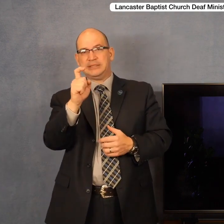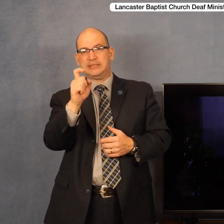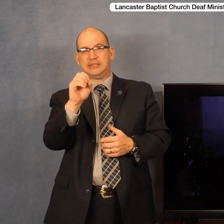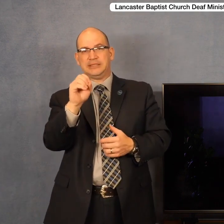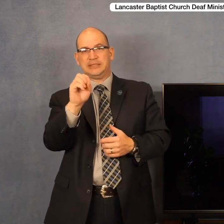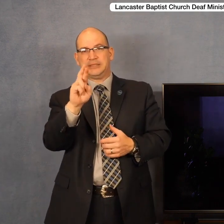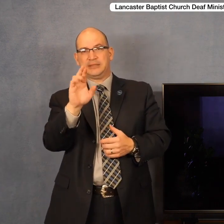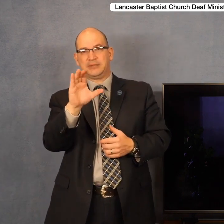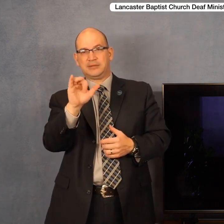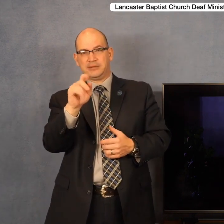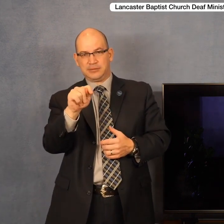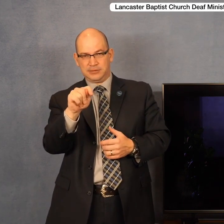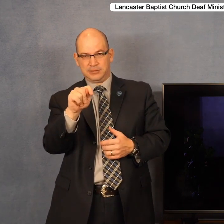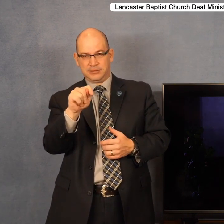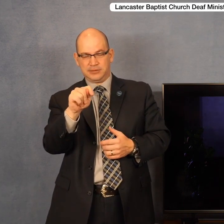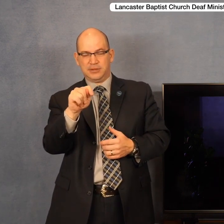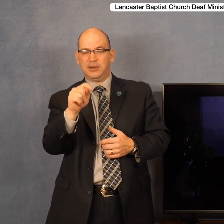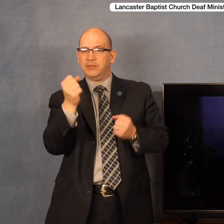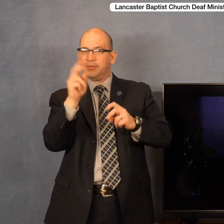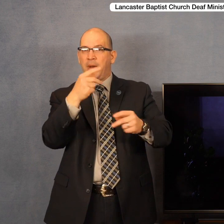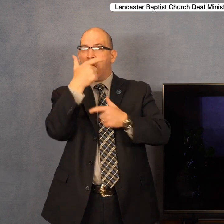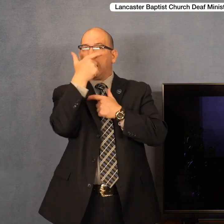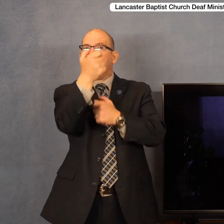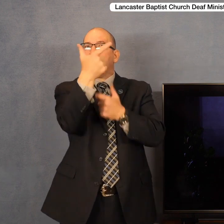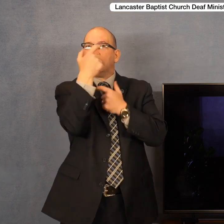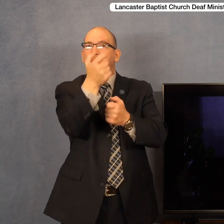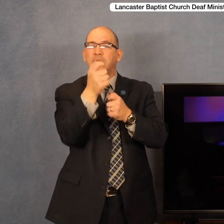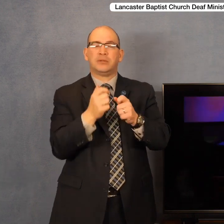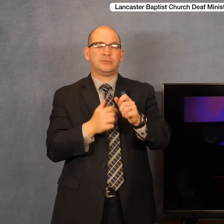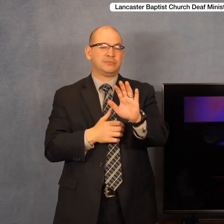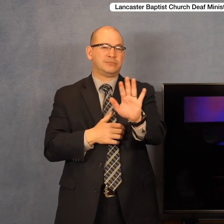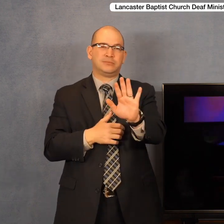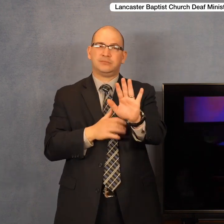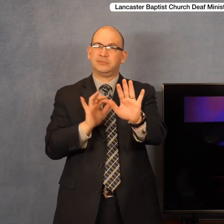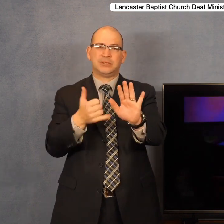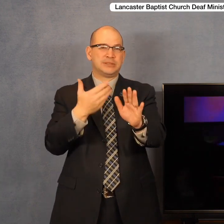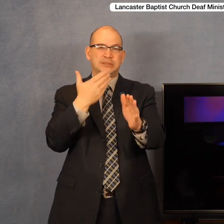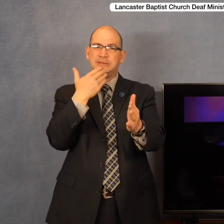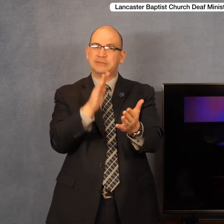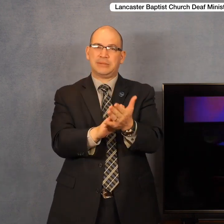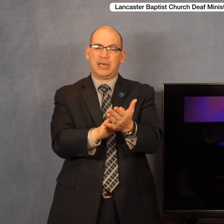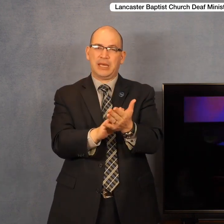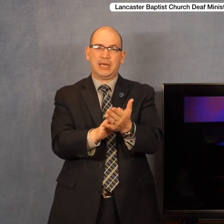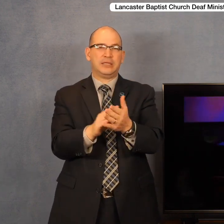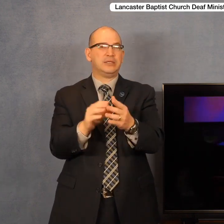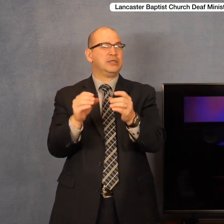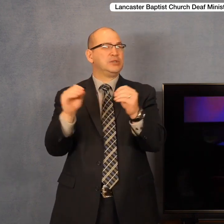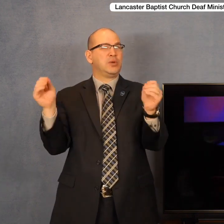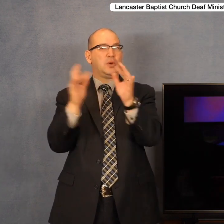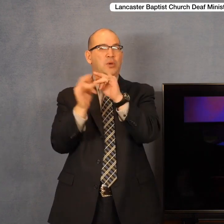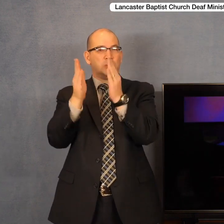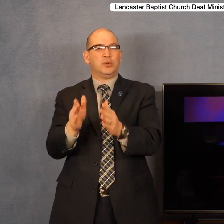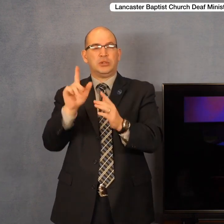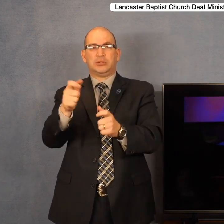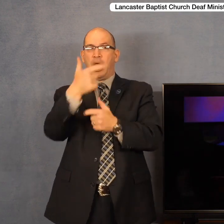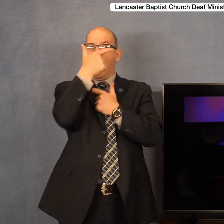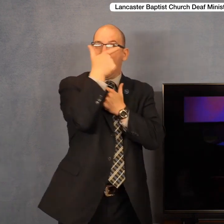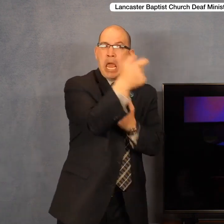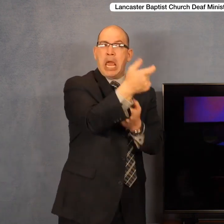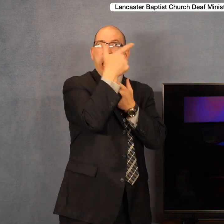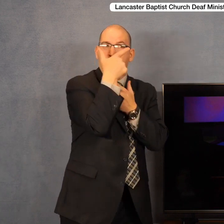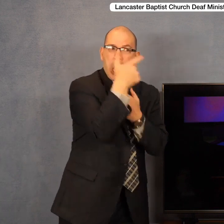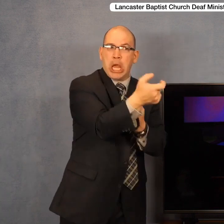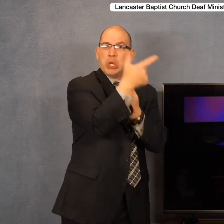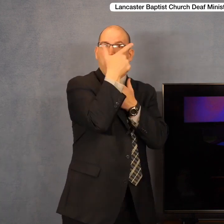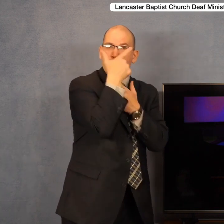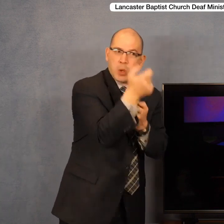this is an unhealthy appetite. I would tell you this morning that no Christian who desires to have a pure heart and passion for Jesus